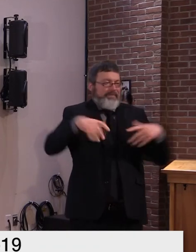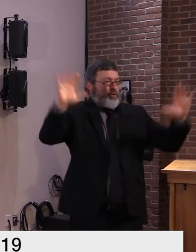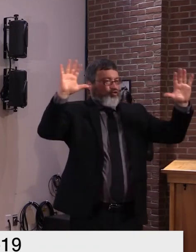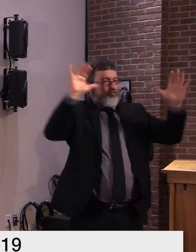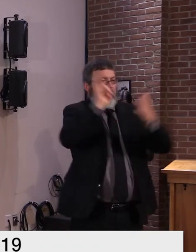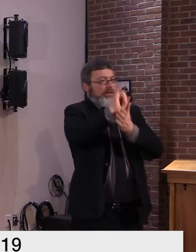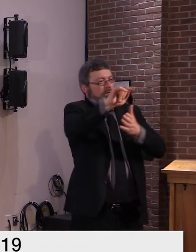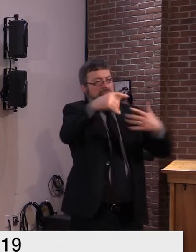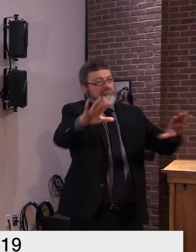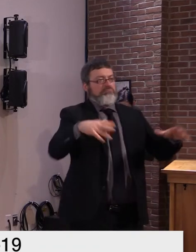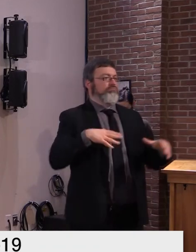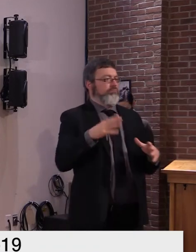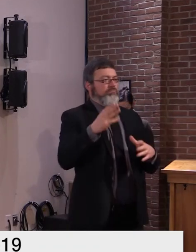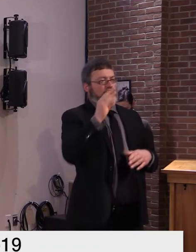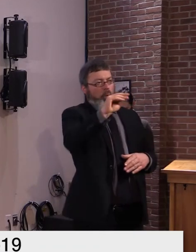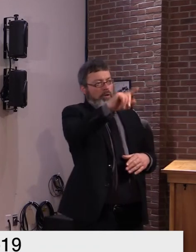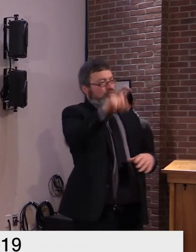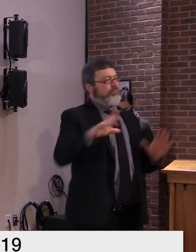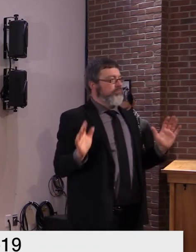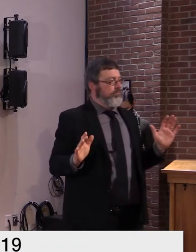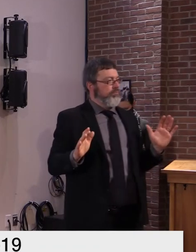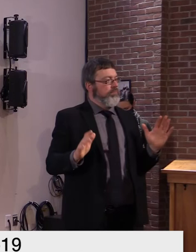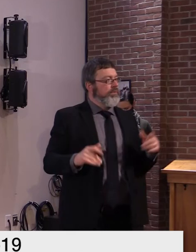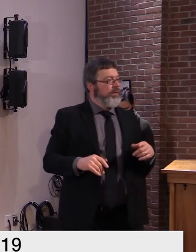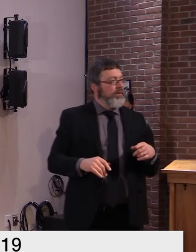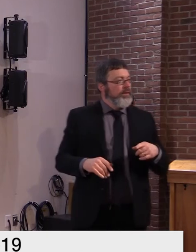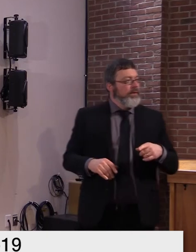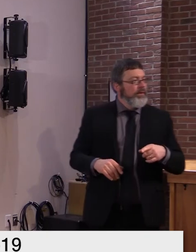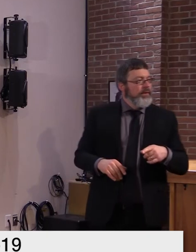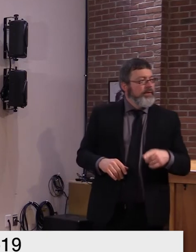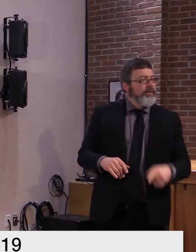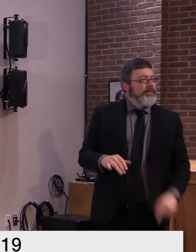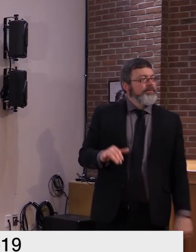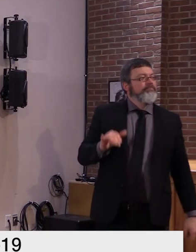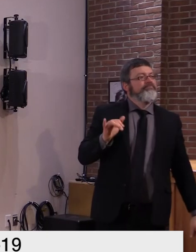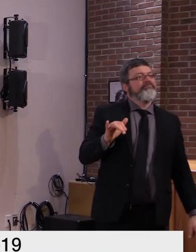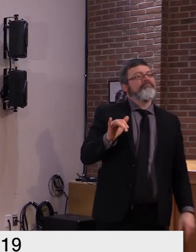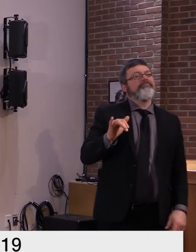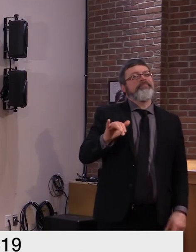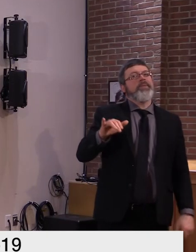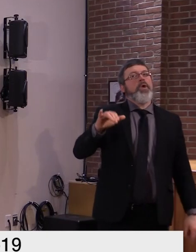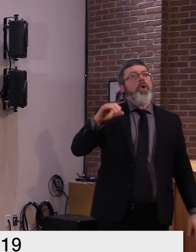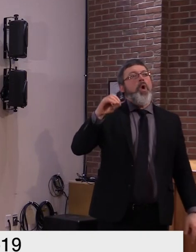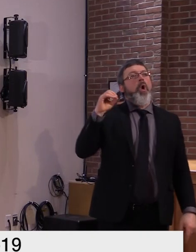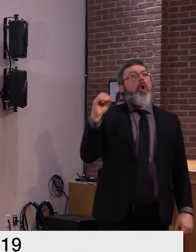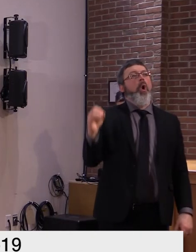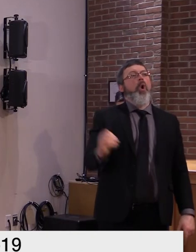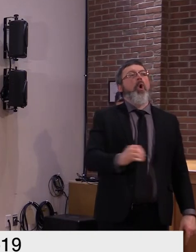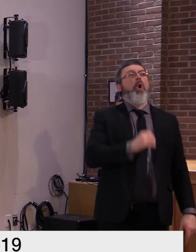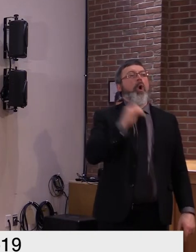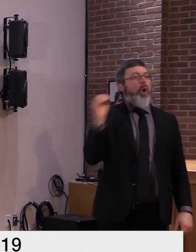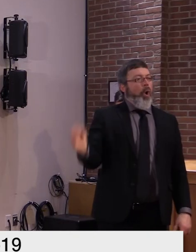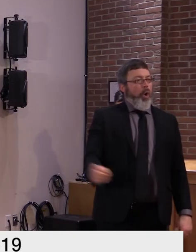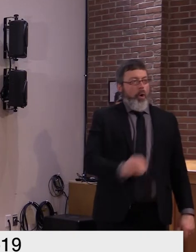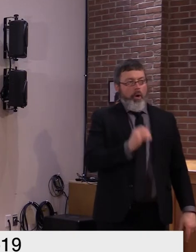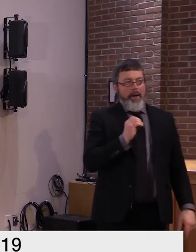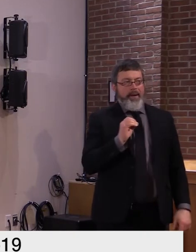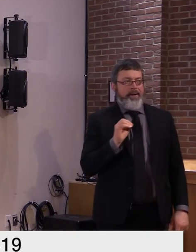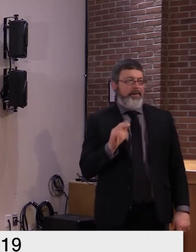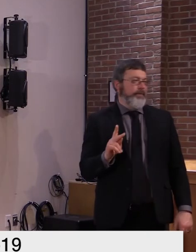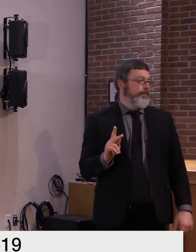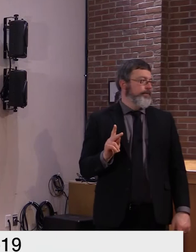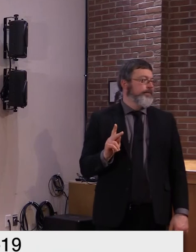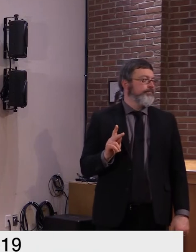Thank Thank Thank you, Dr. Governor. You just mentioned the Supreme Court lawsuit.